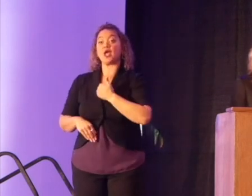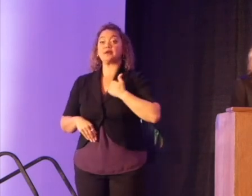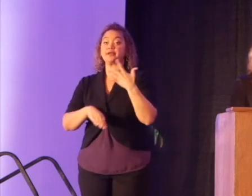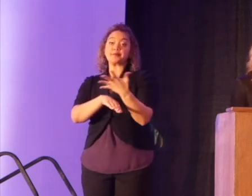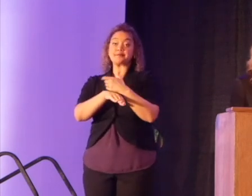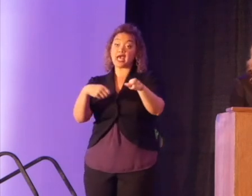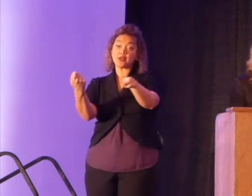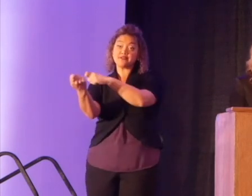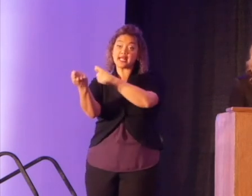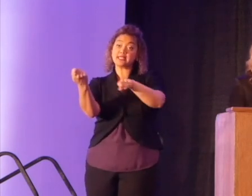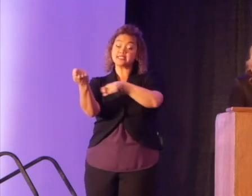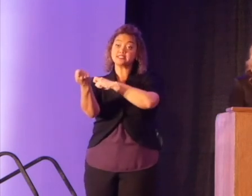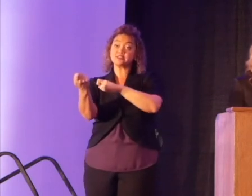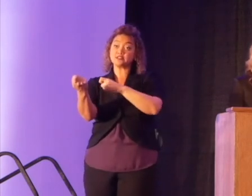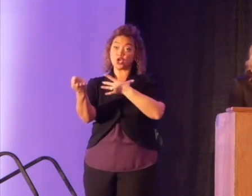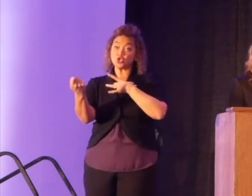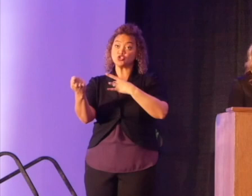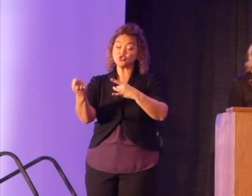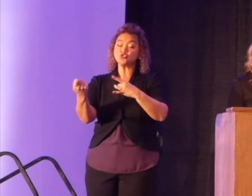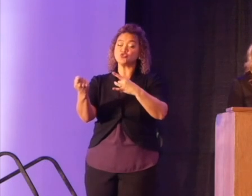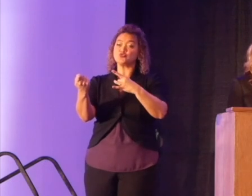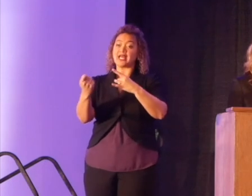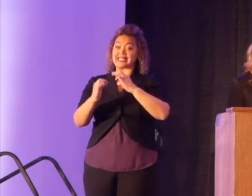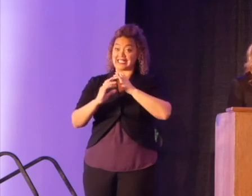out of violins. Do you like the clarinet?